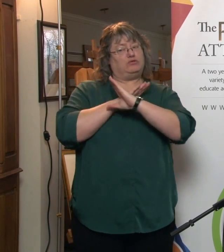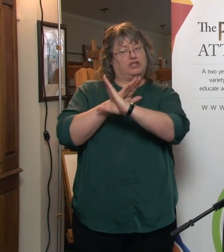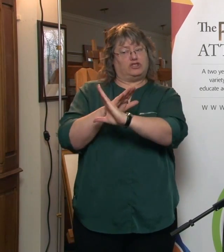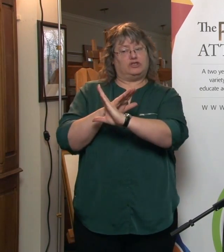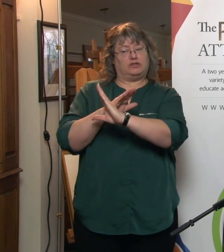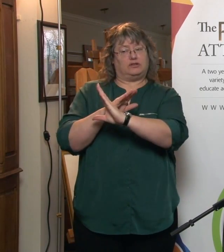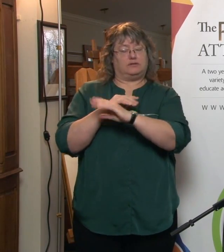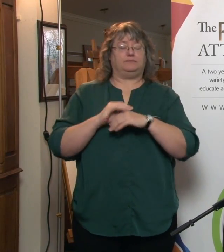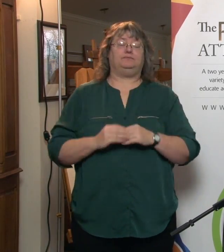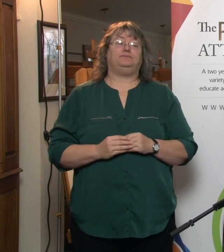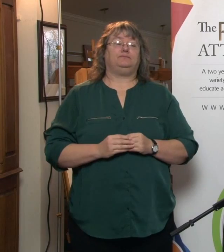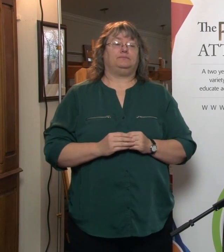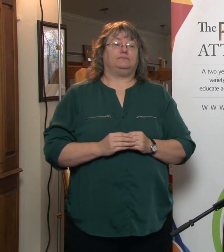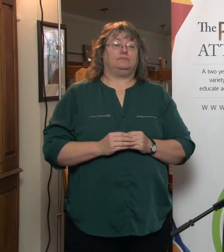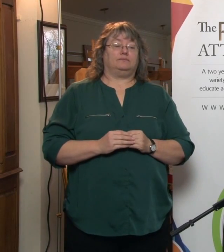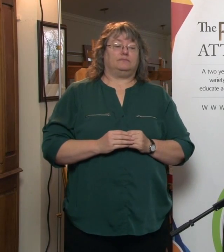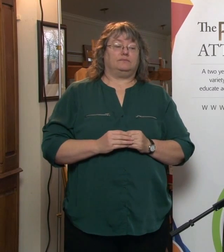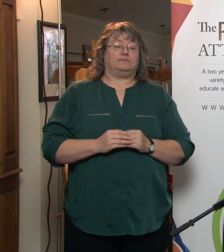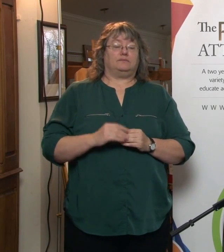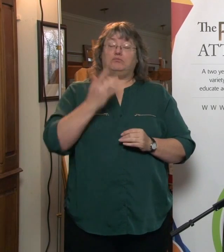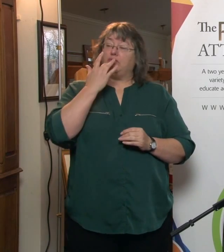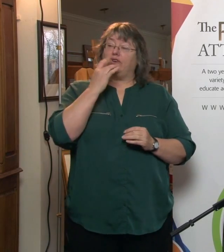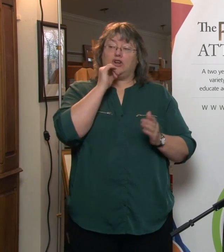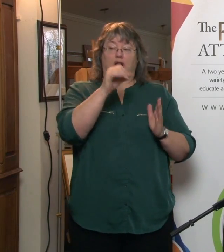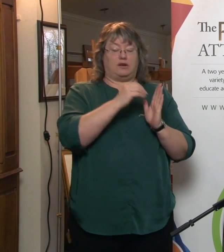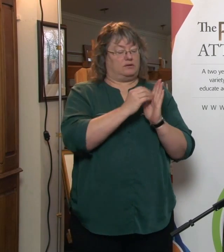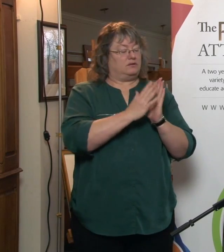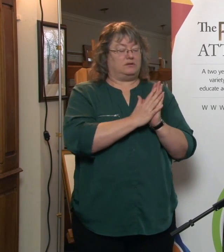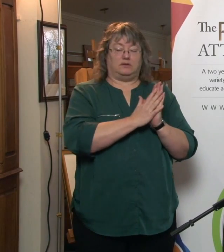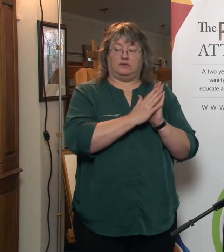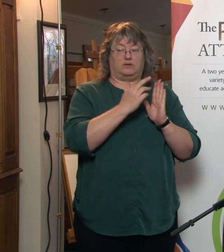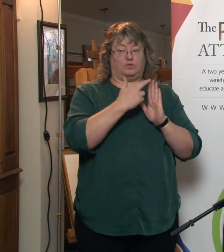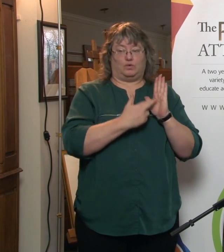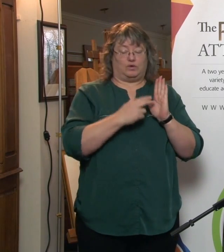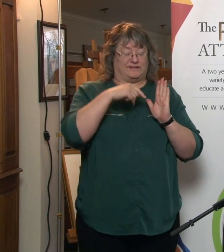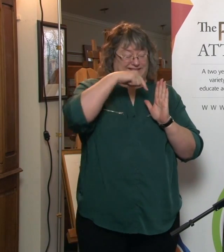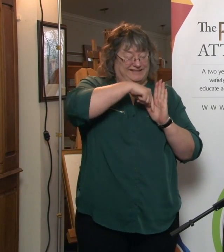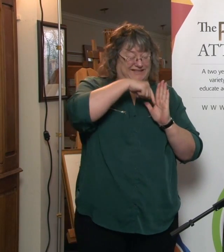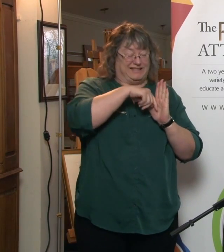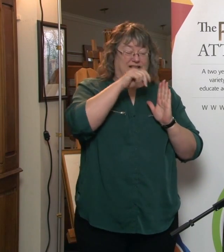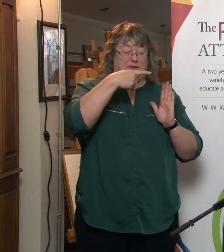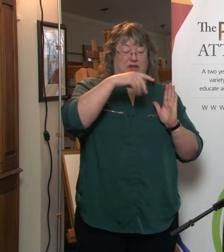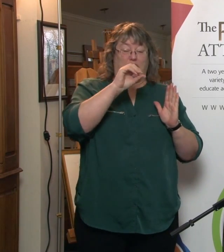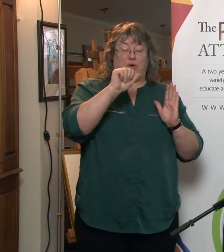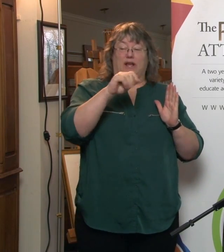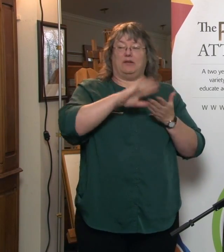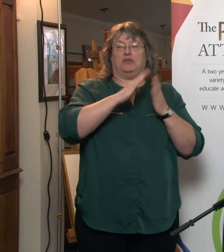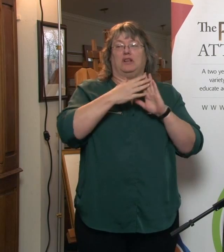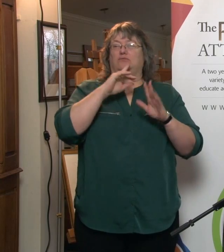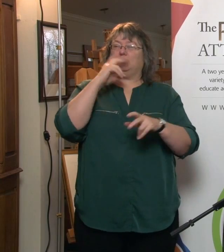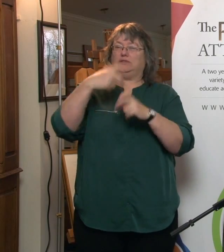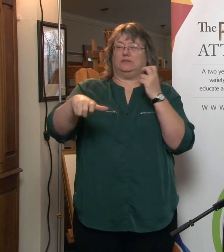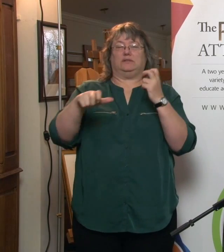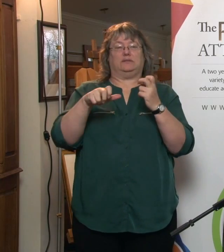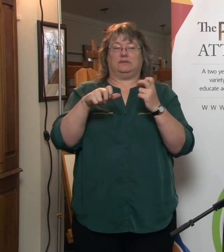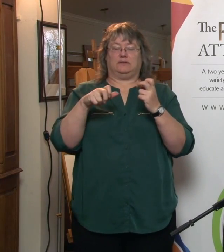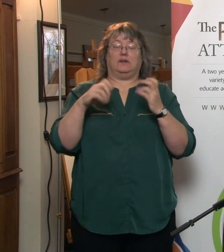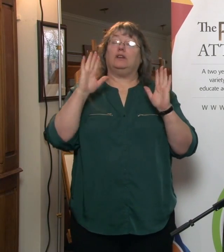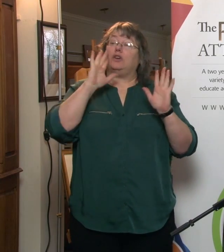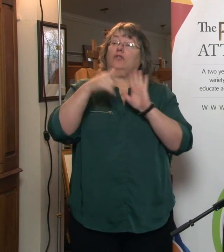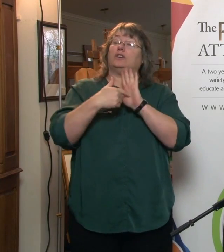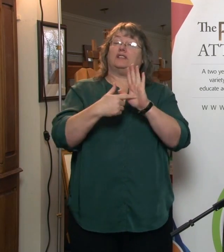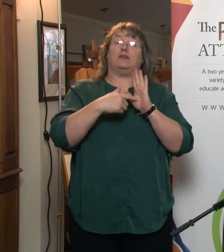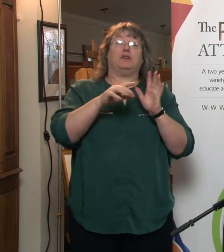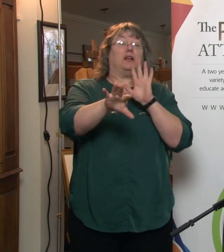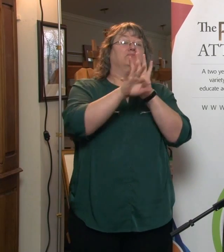reason we don't like to put the conditions in the document is it's very difficult when you then try to use it. So say I named